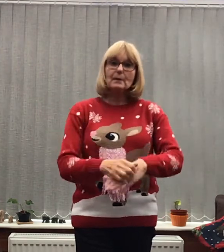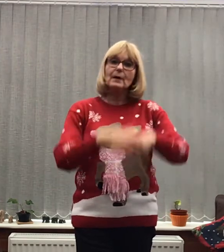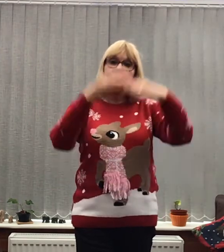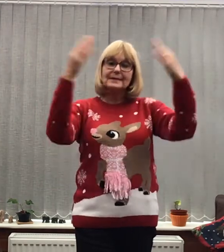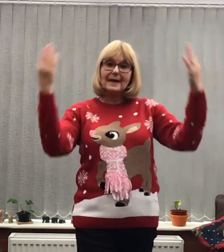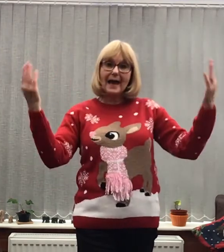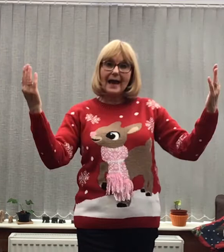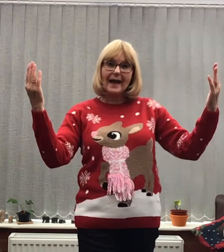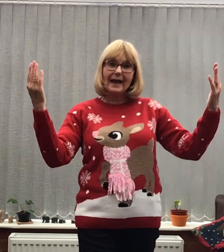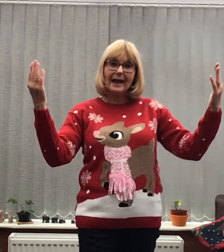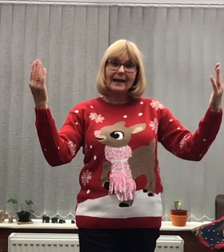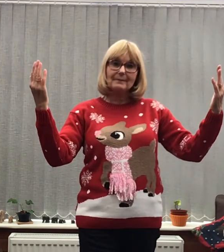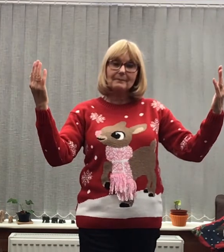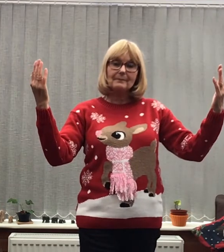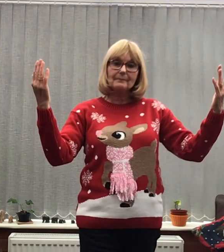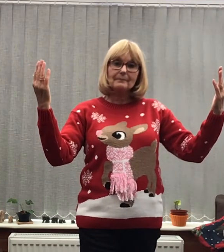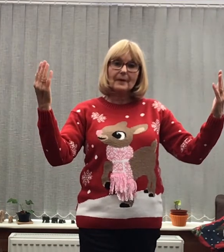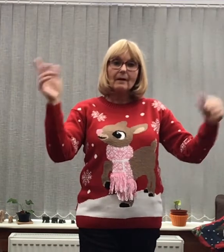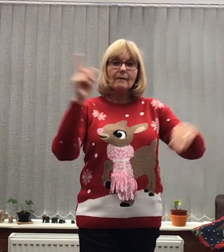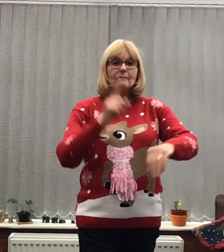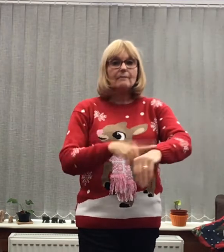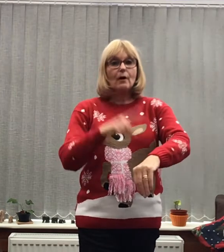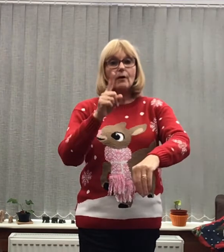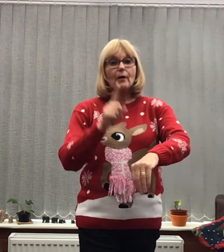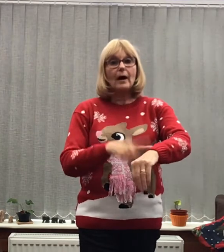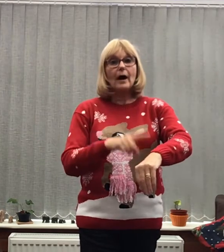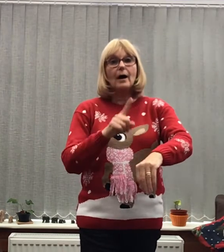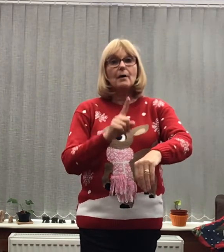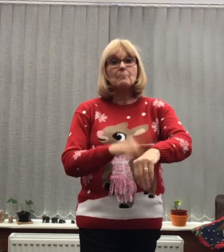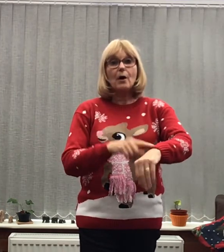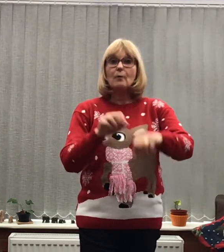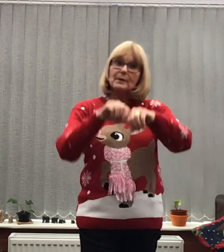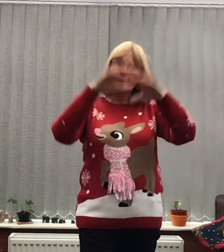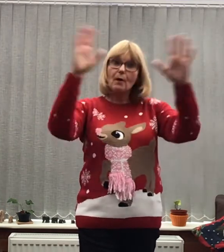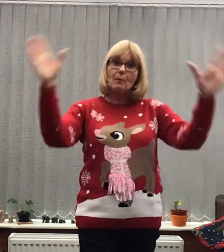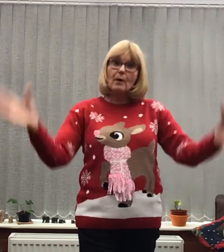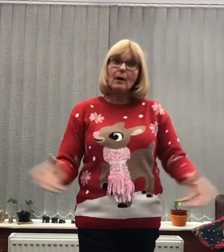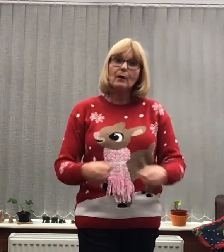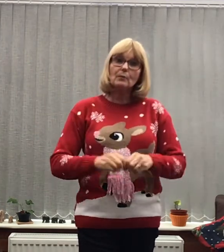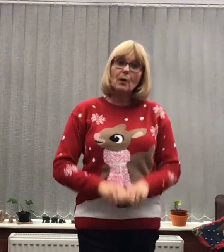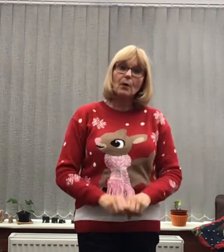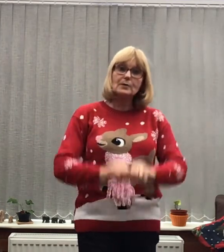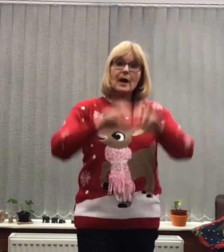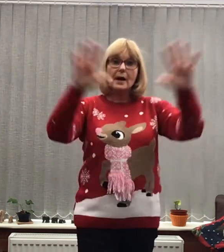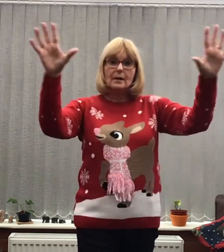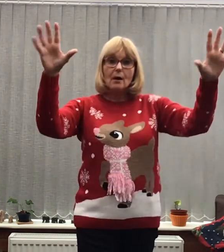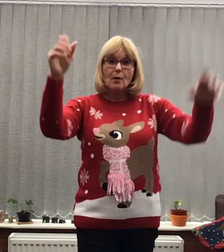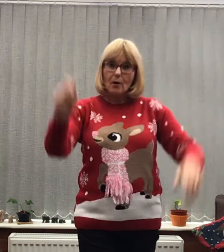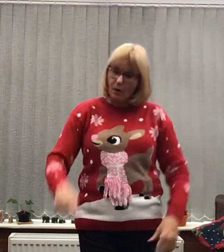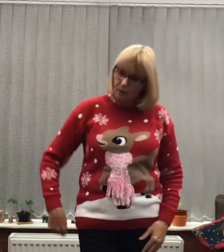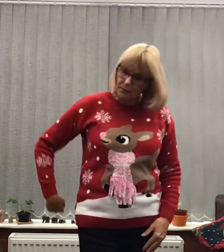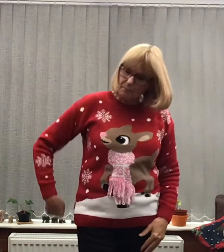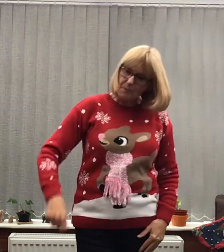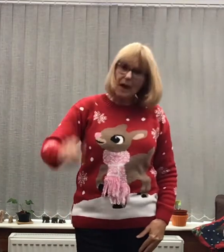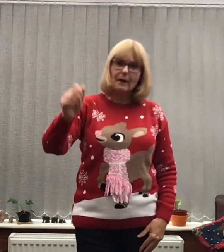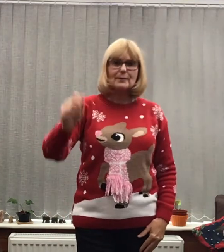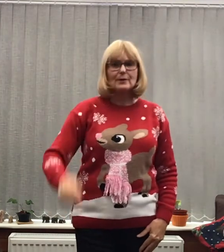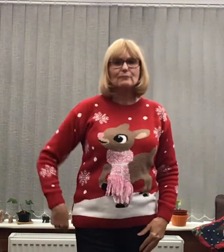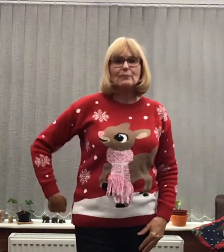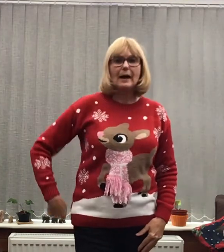Day For a moment the world was aglow All the bells rang